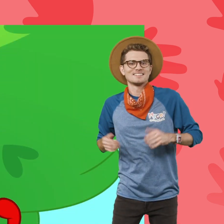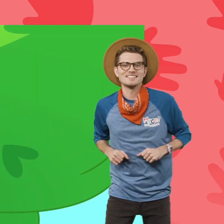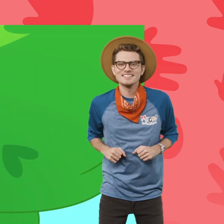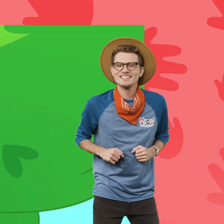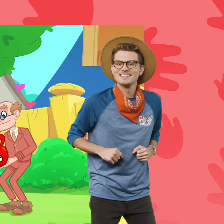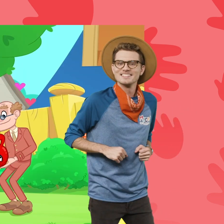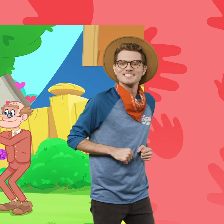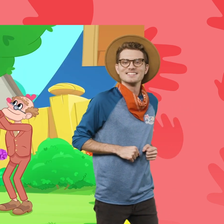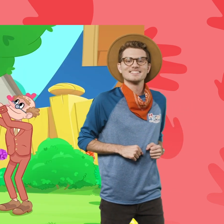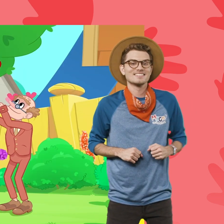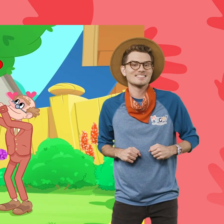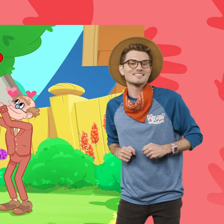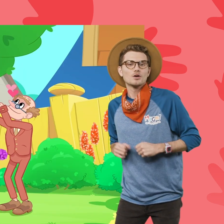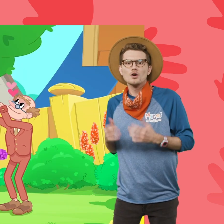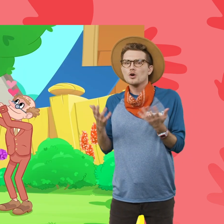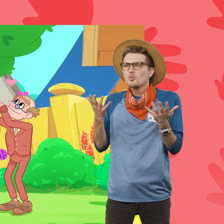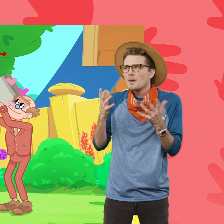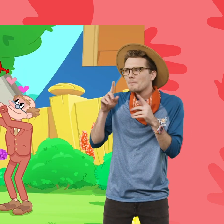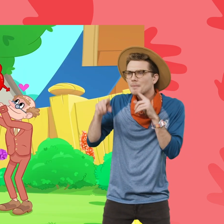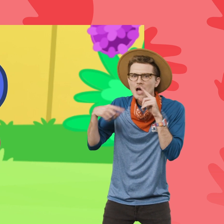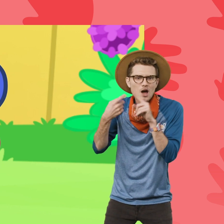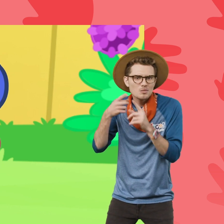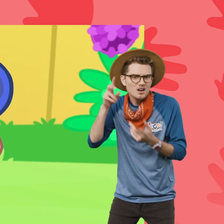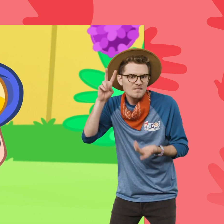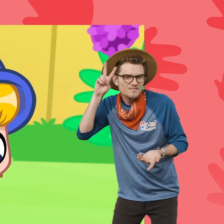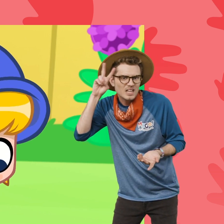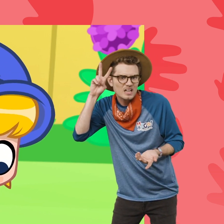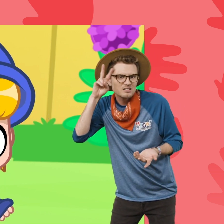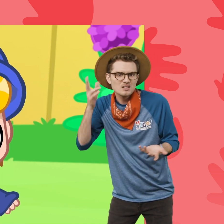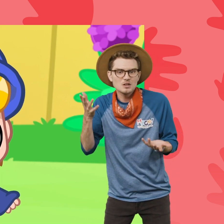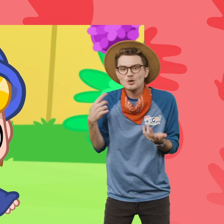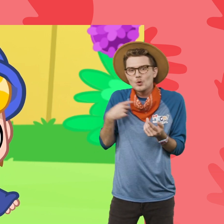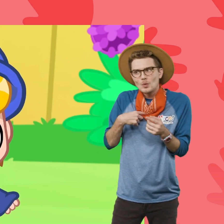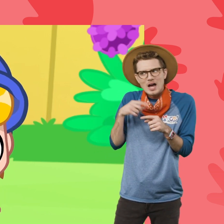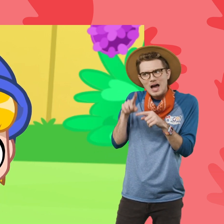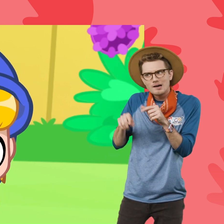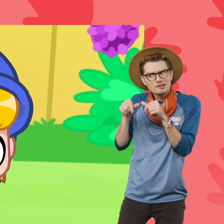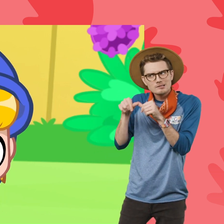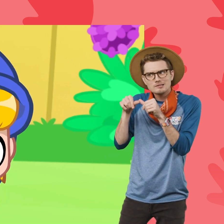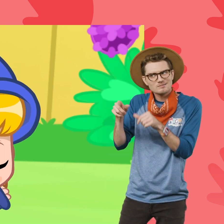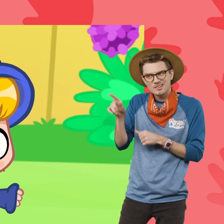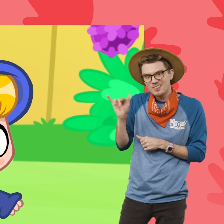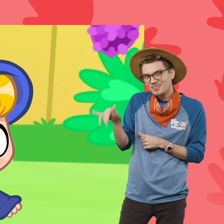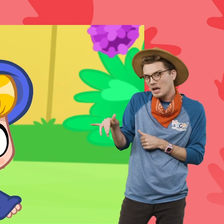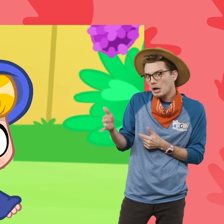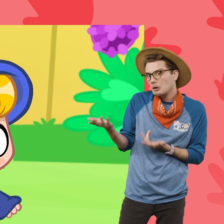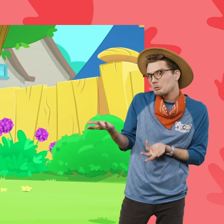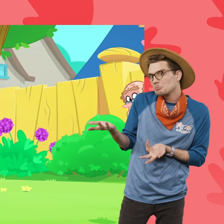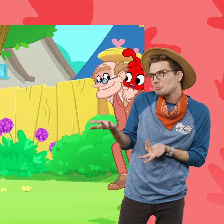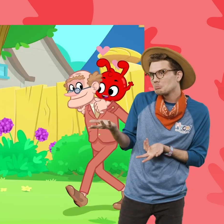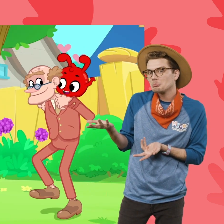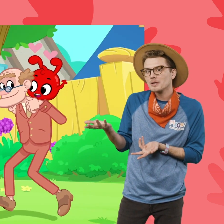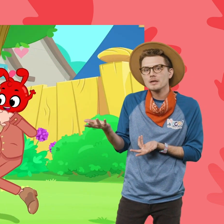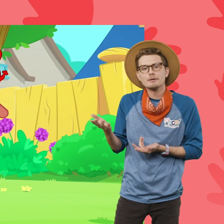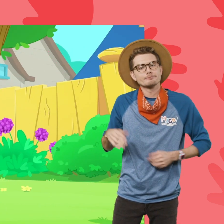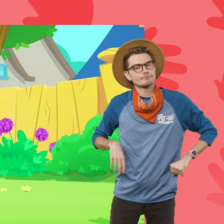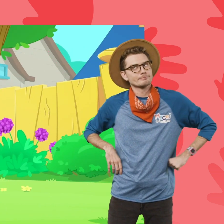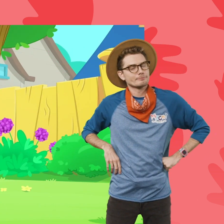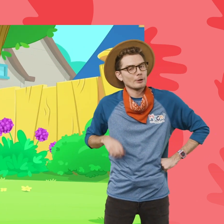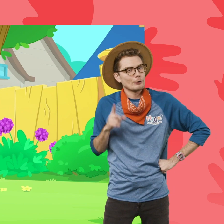What about Vanderboos? Um, can't we keep him like this? Oh, you. Ha, ha,